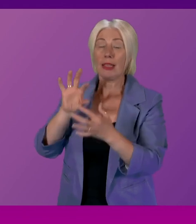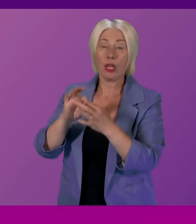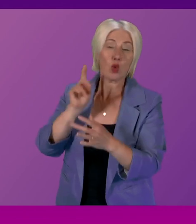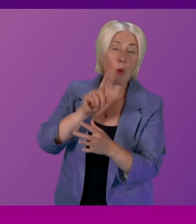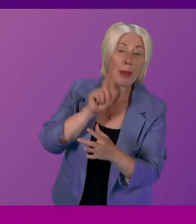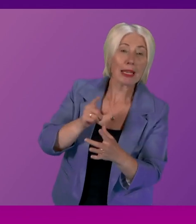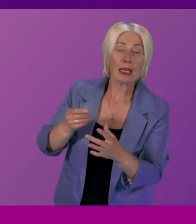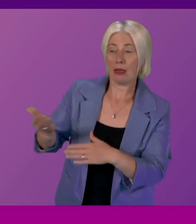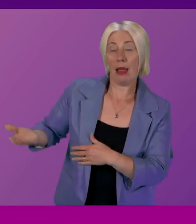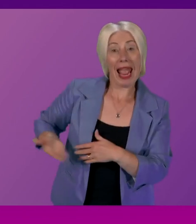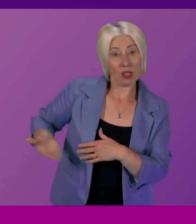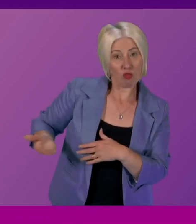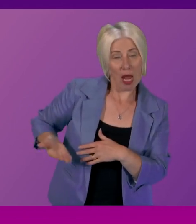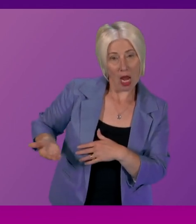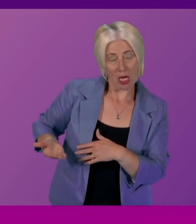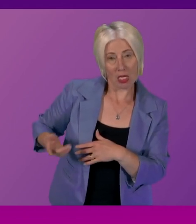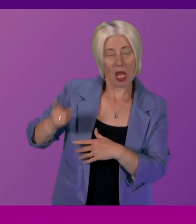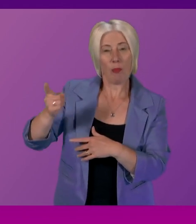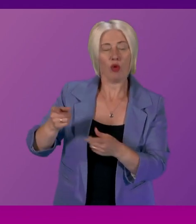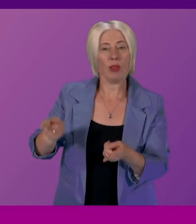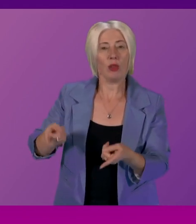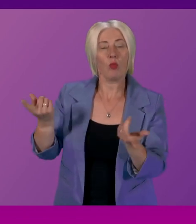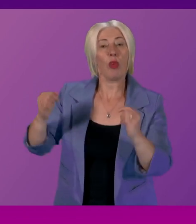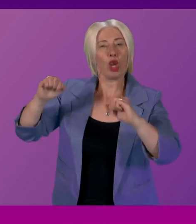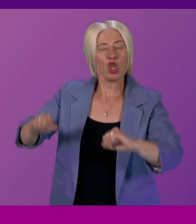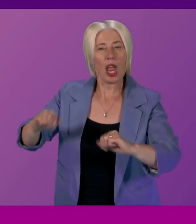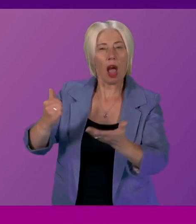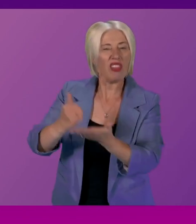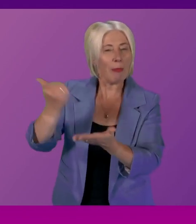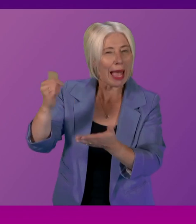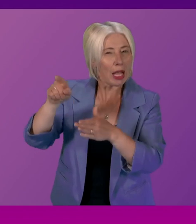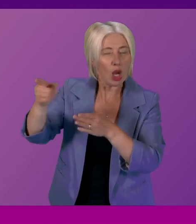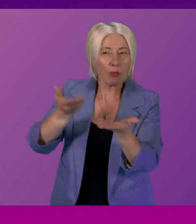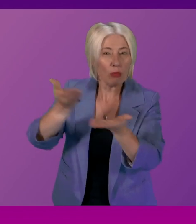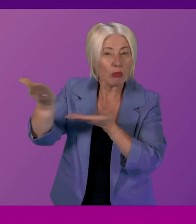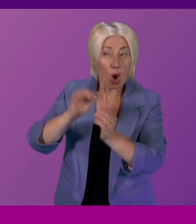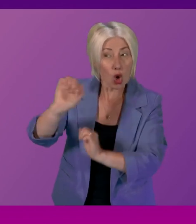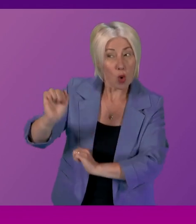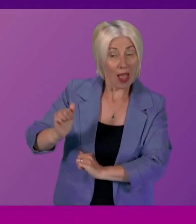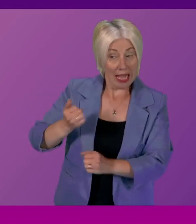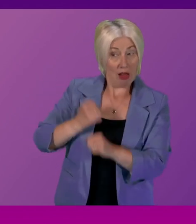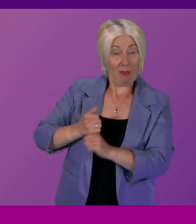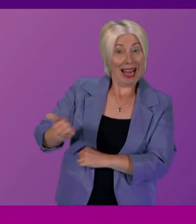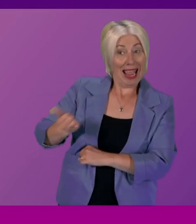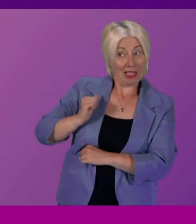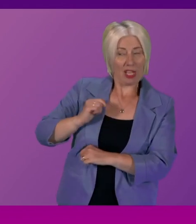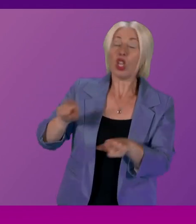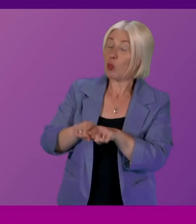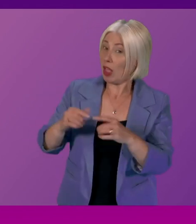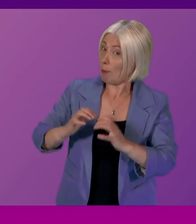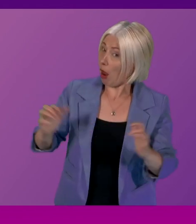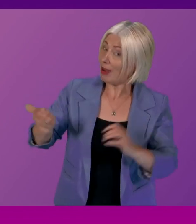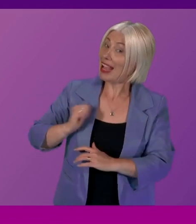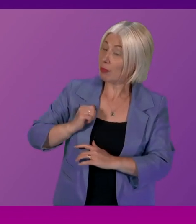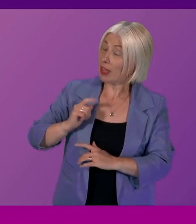in the discussions you've had with the chairman and with the bank do you make it clear the expectations from government and from parliament that